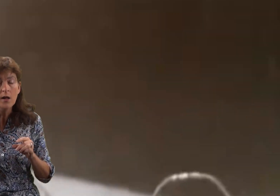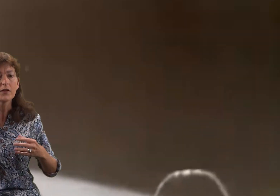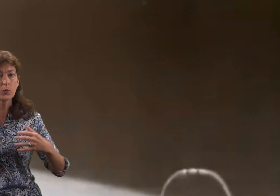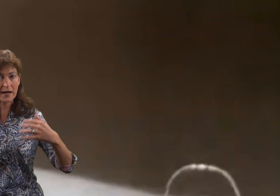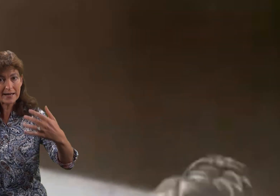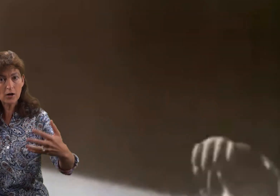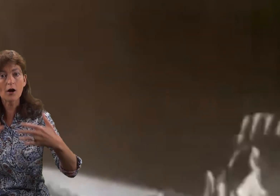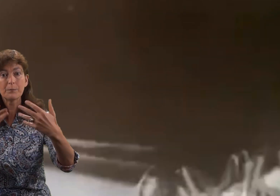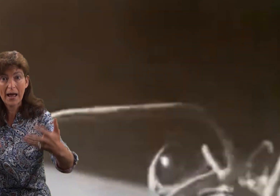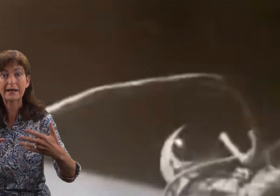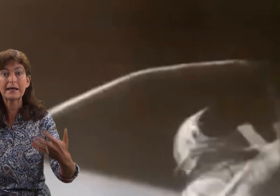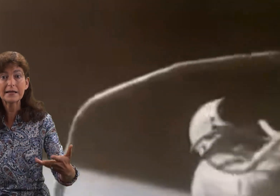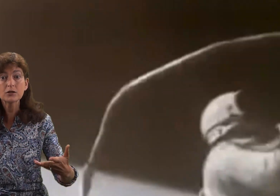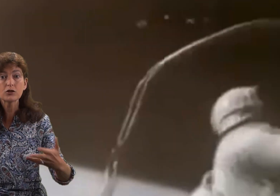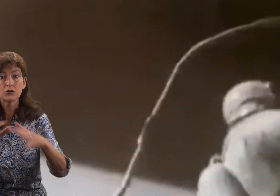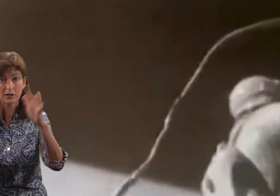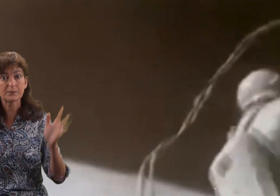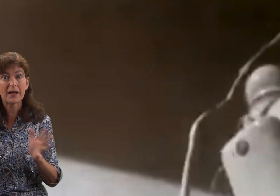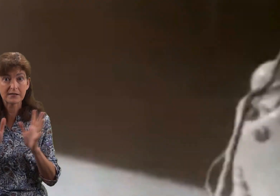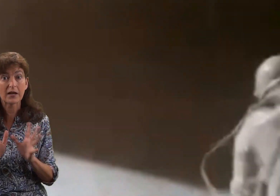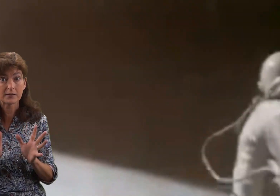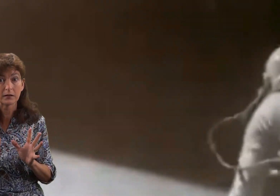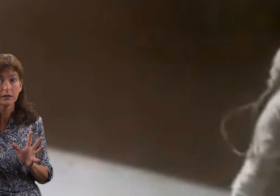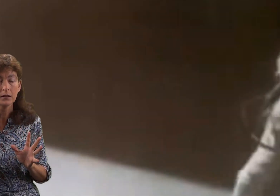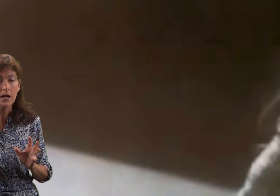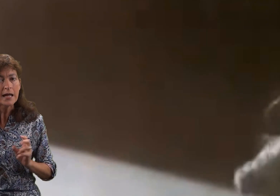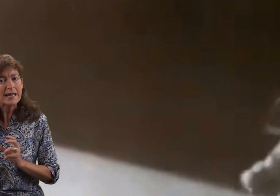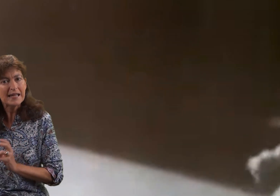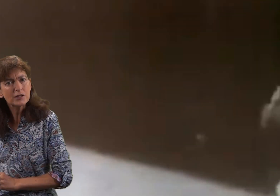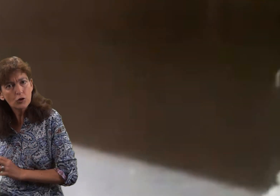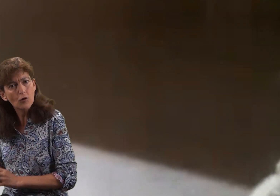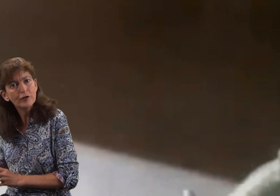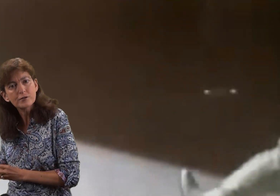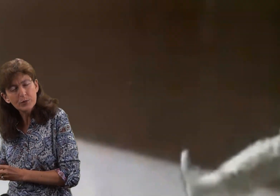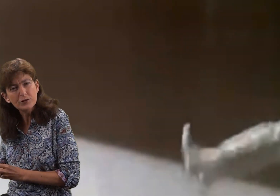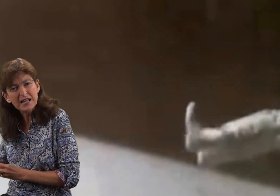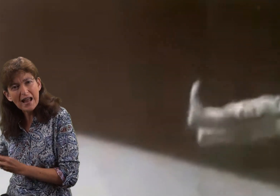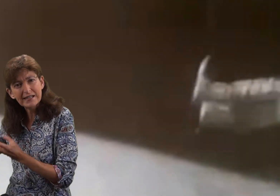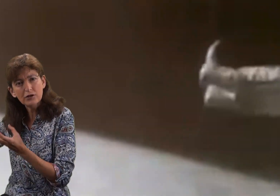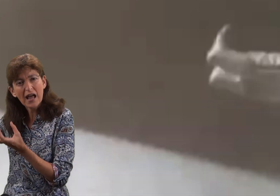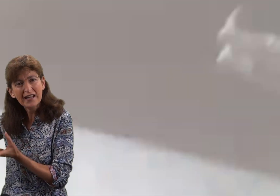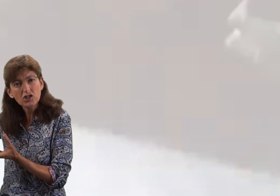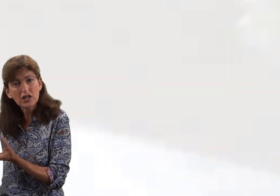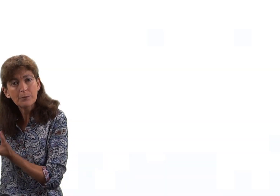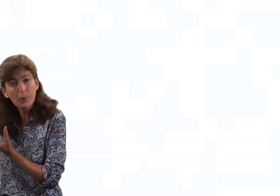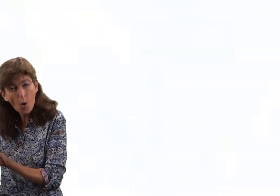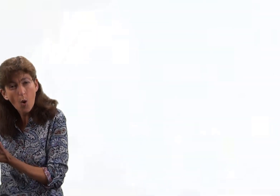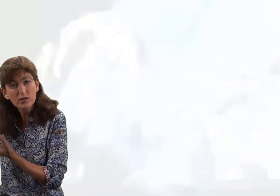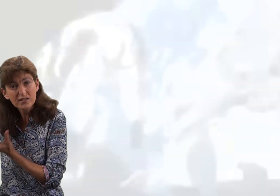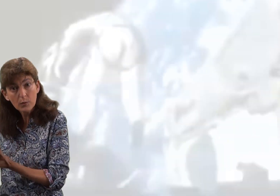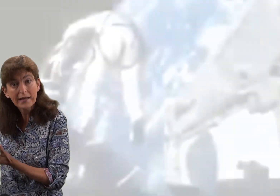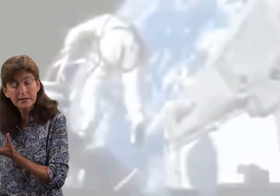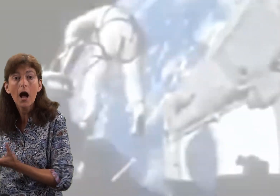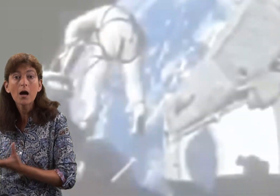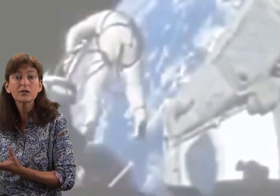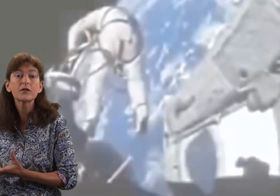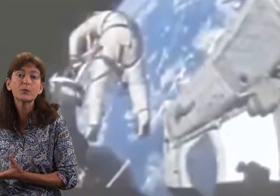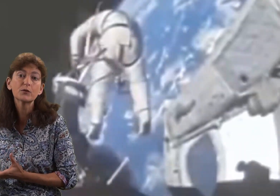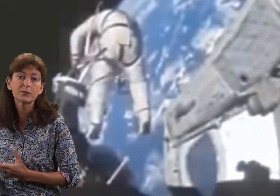that when he got back into the space vessel, he took off his boots and he could actually pour sweat out of the boots